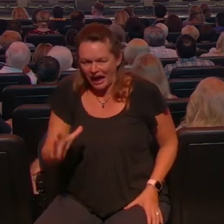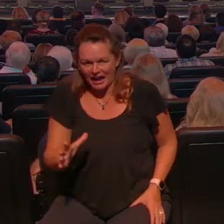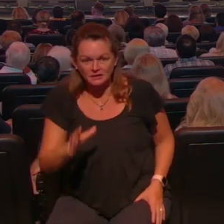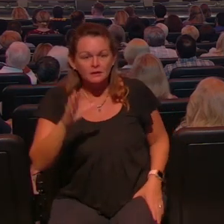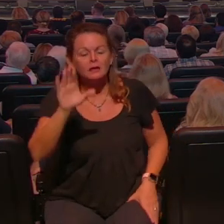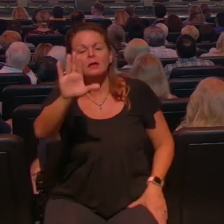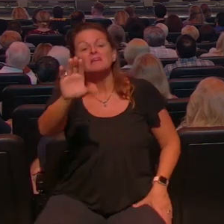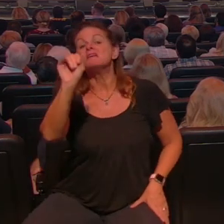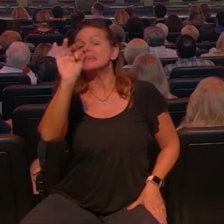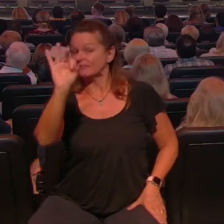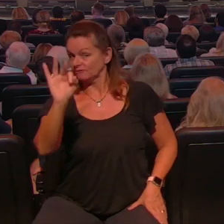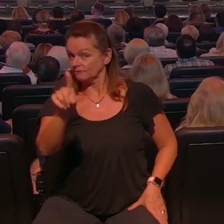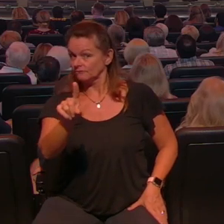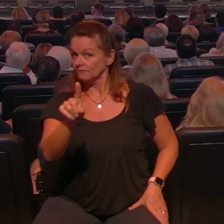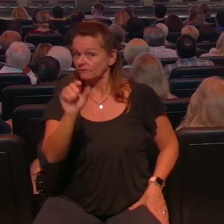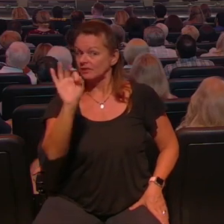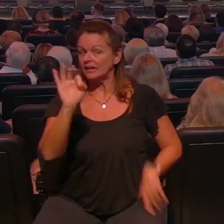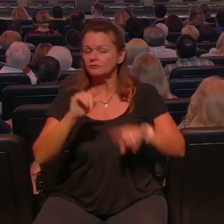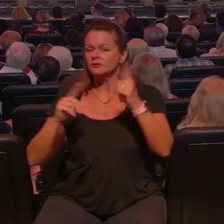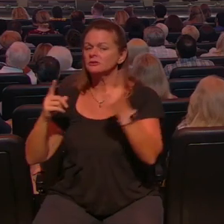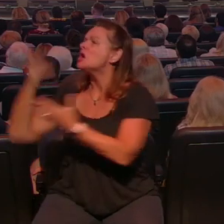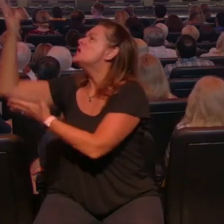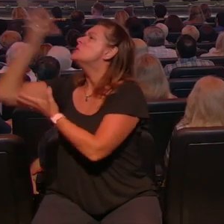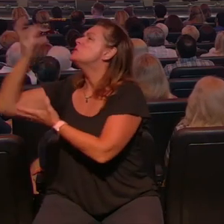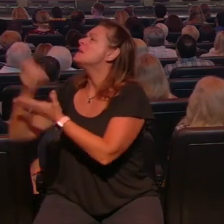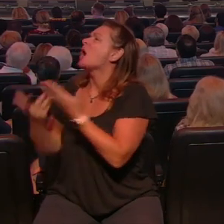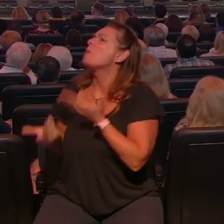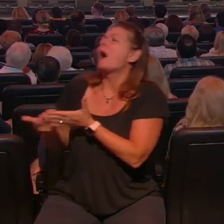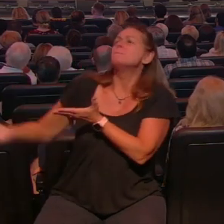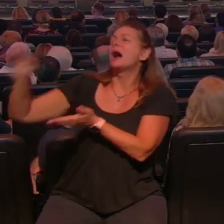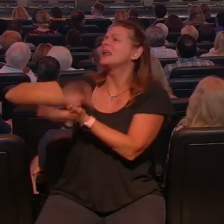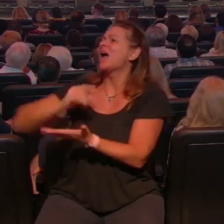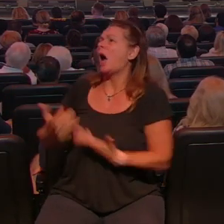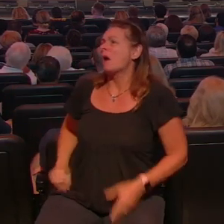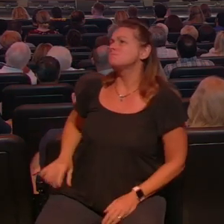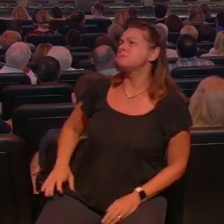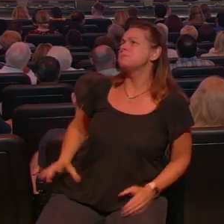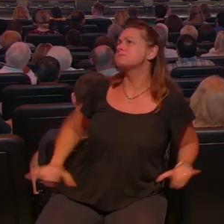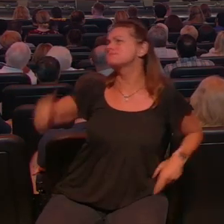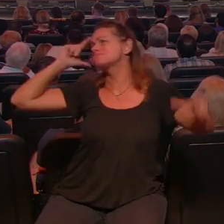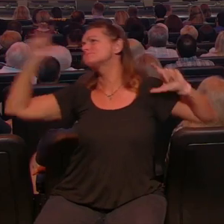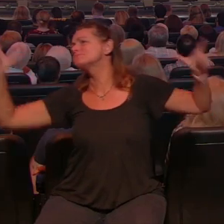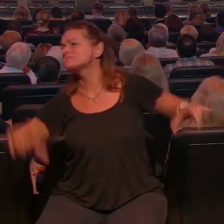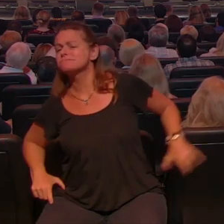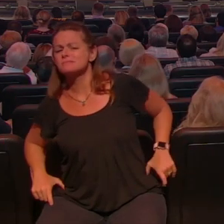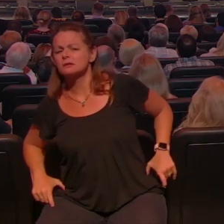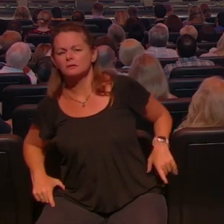blessing because God wants to be a blessing to people God wants to help people God wants to love on people God wants to show his